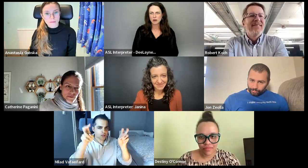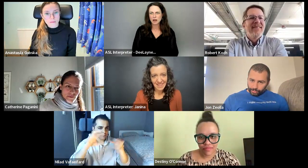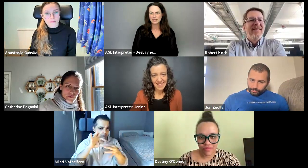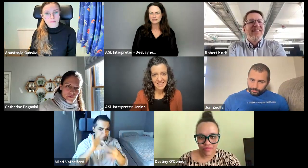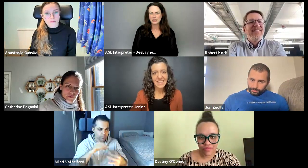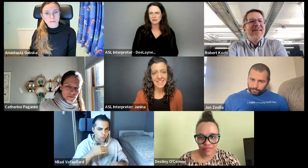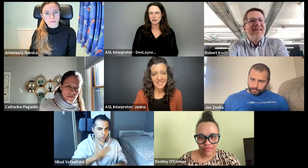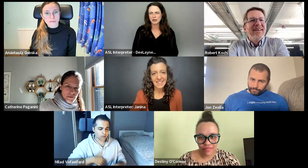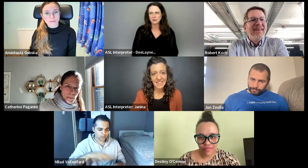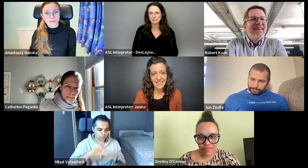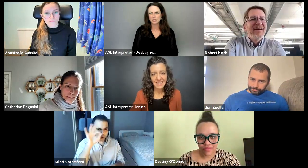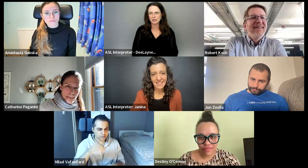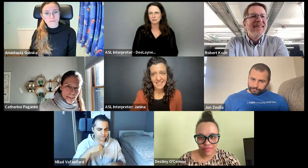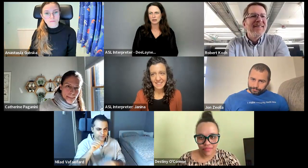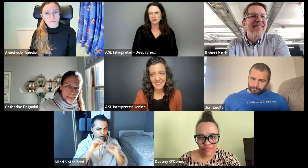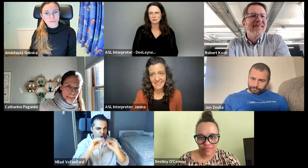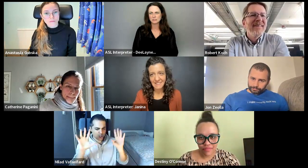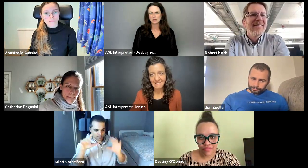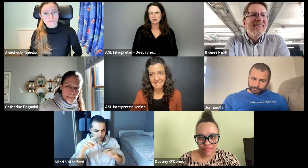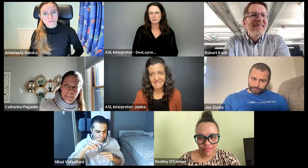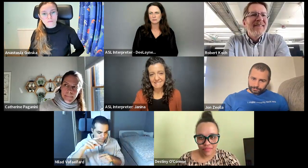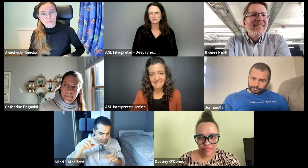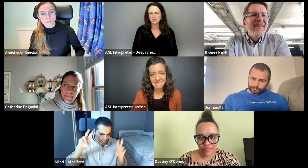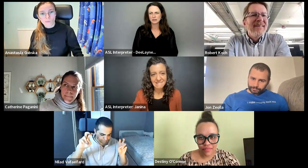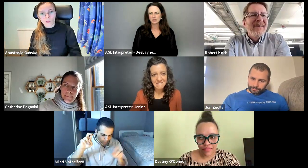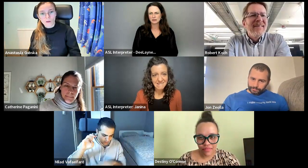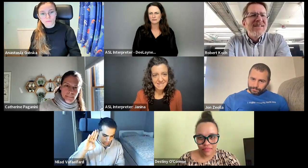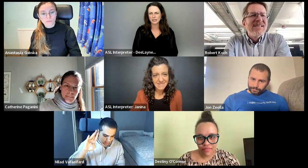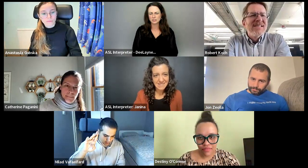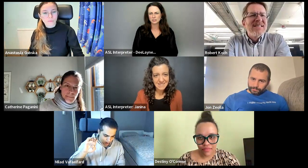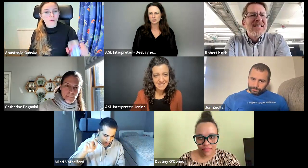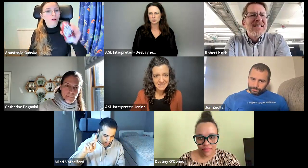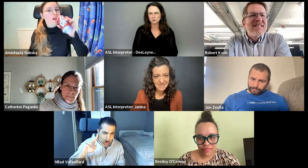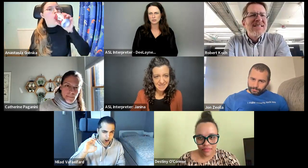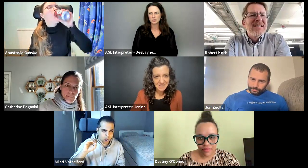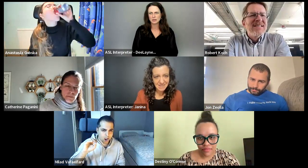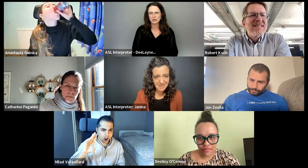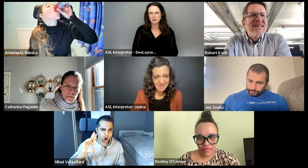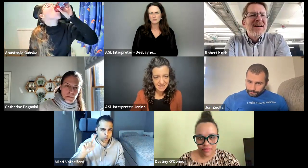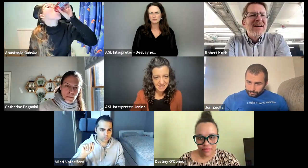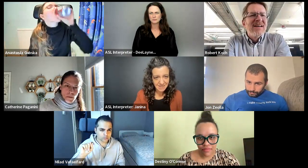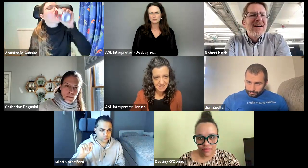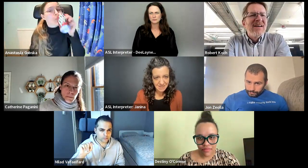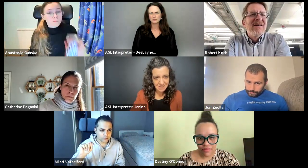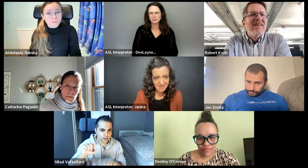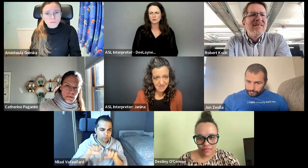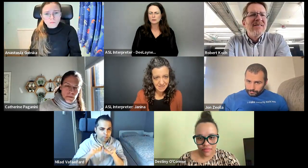Rob, last time, um, we were talking about, um, a clarification issue, um,